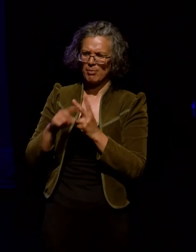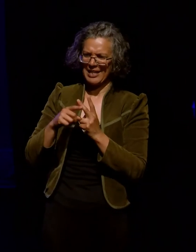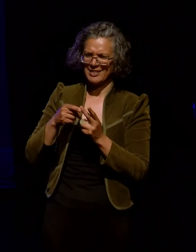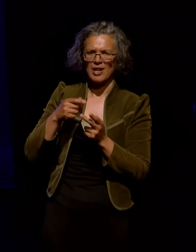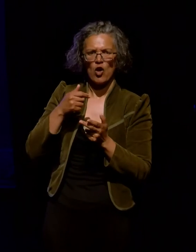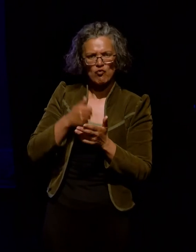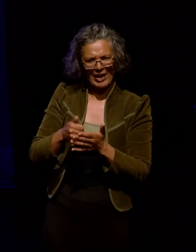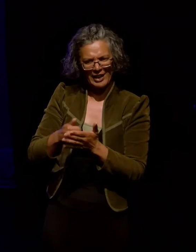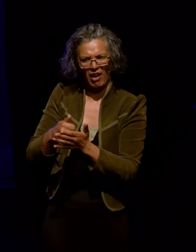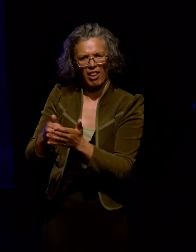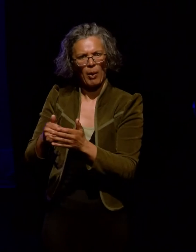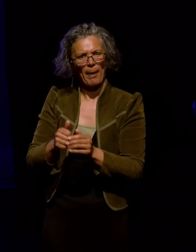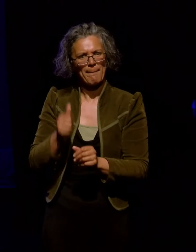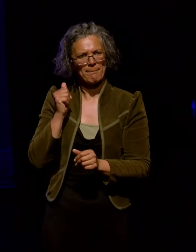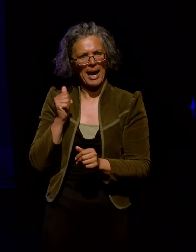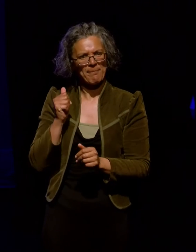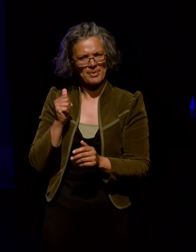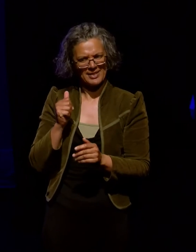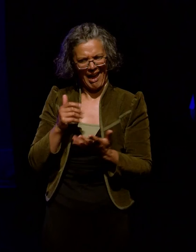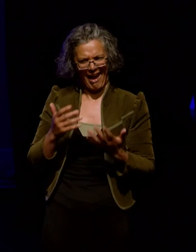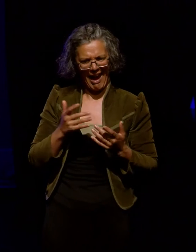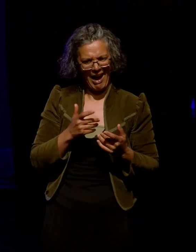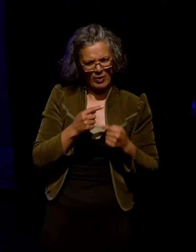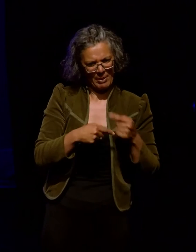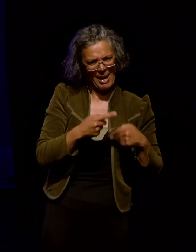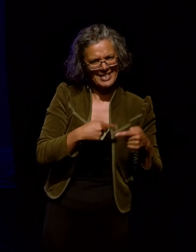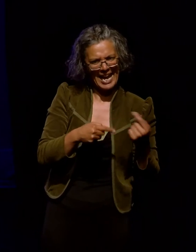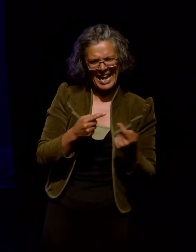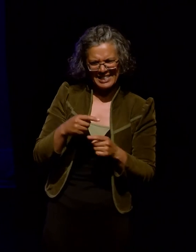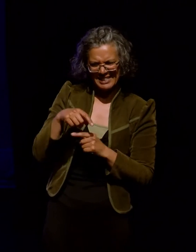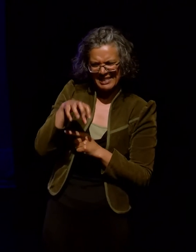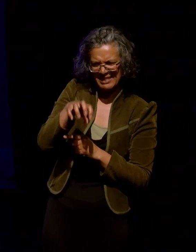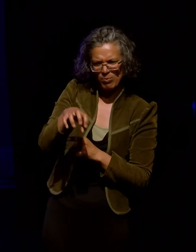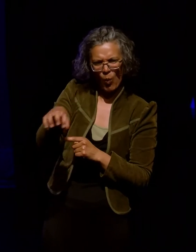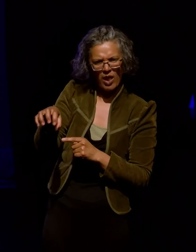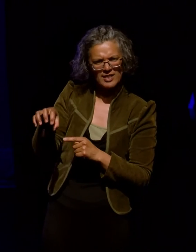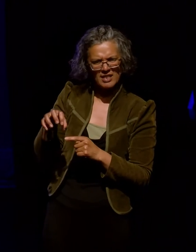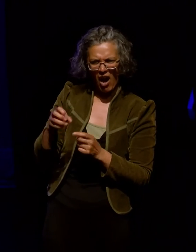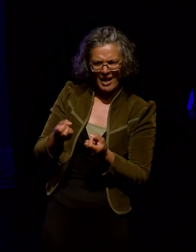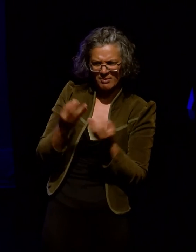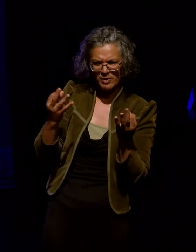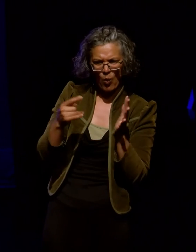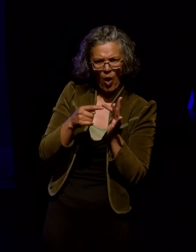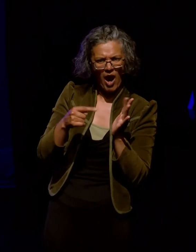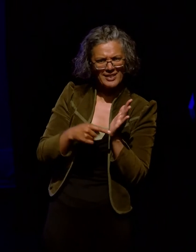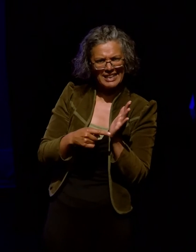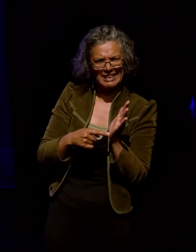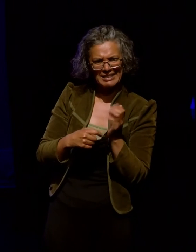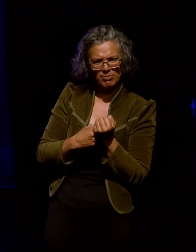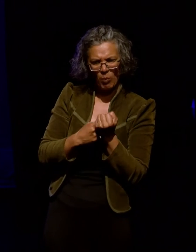and recoverable backups are maintained particularly at smaller sites that have no IT support or infrastructure.